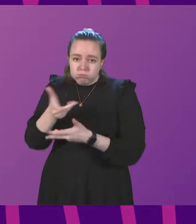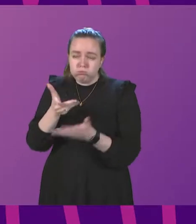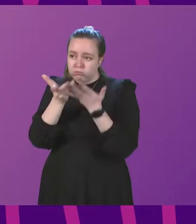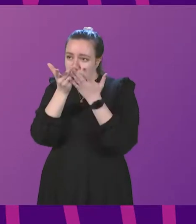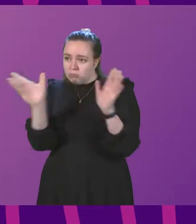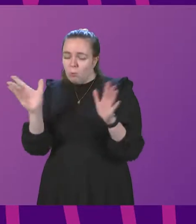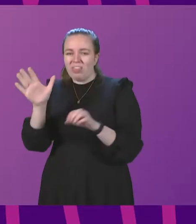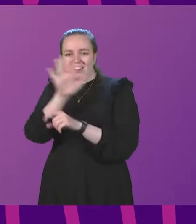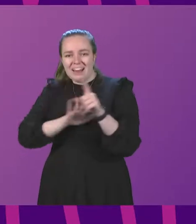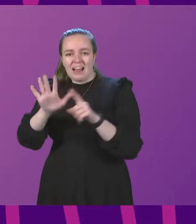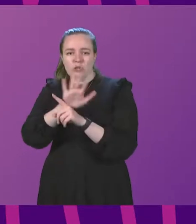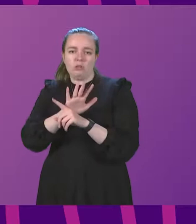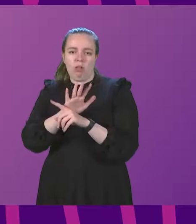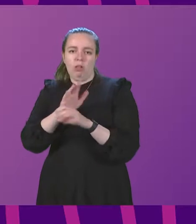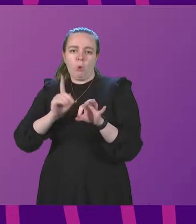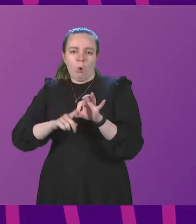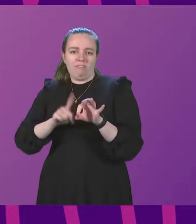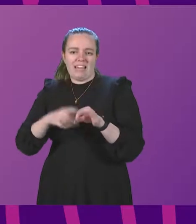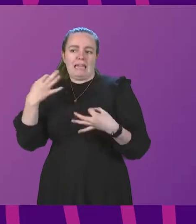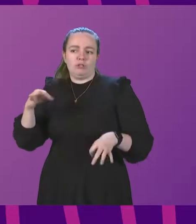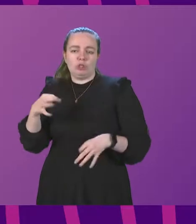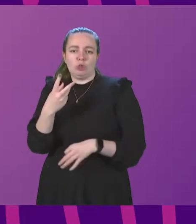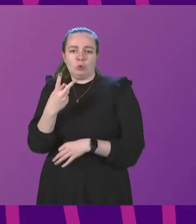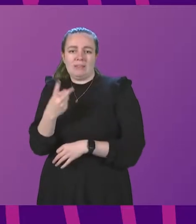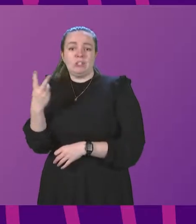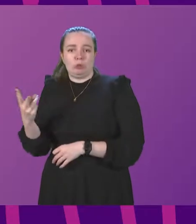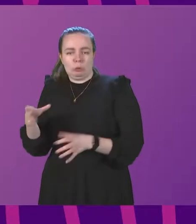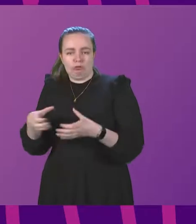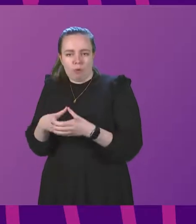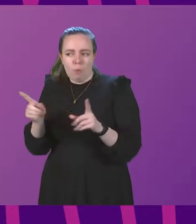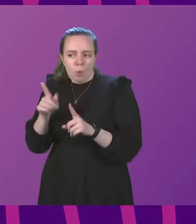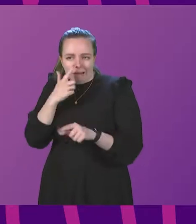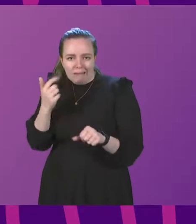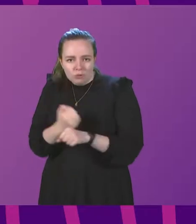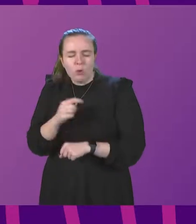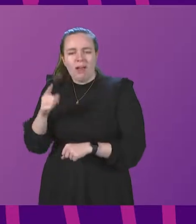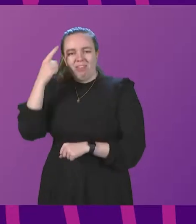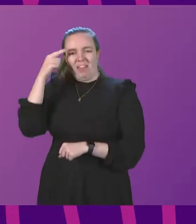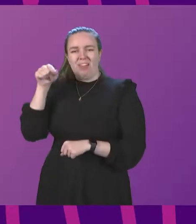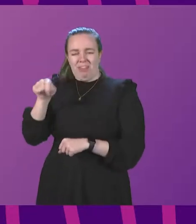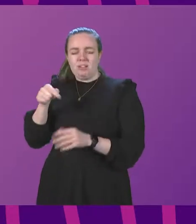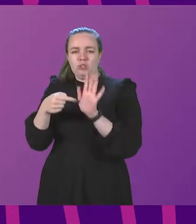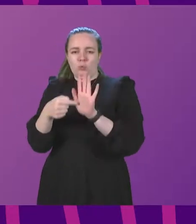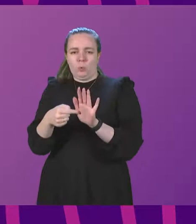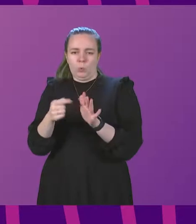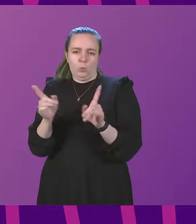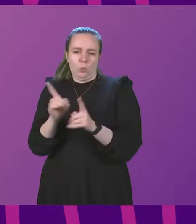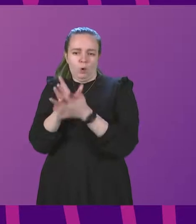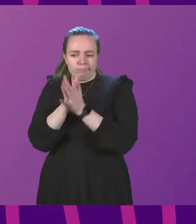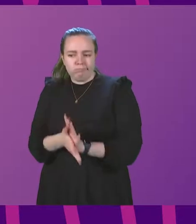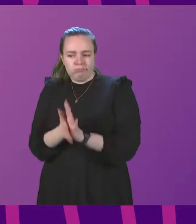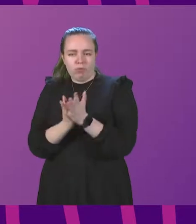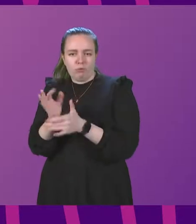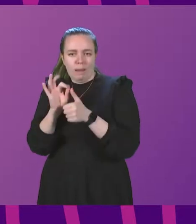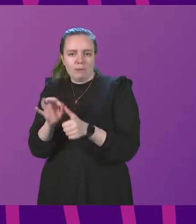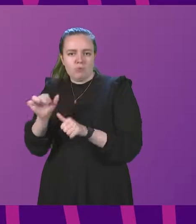with the National Qualifications 22 group on what more could be done and I think this does account for the disruption costs to learners during the appeals